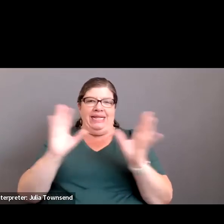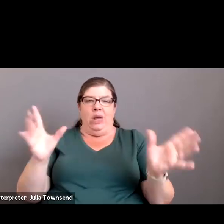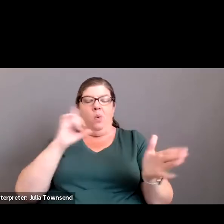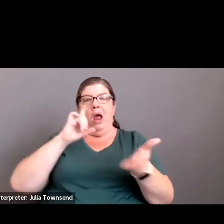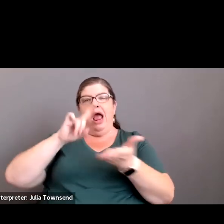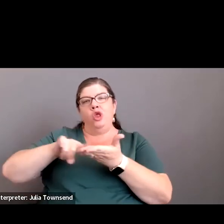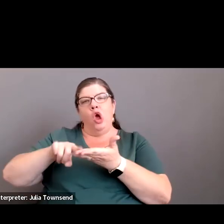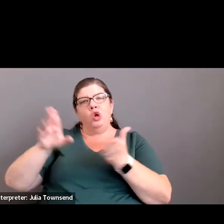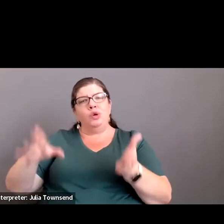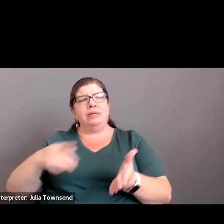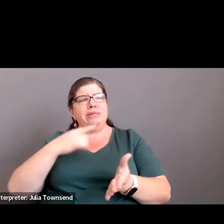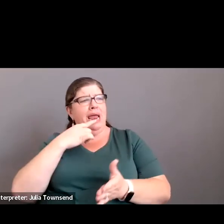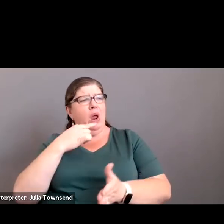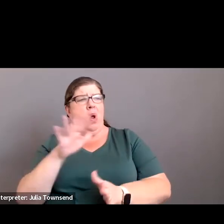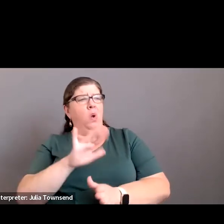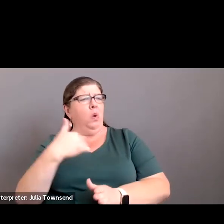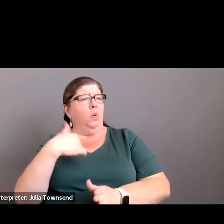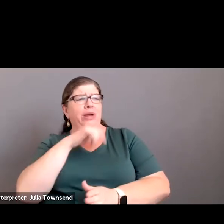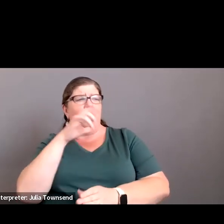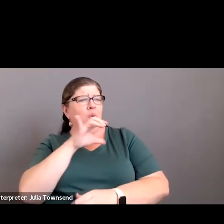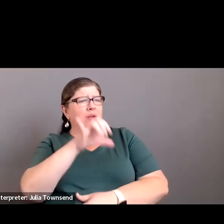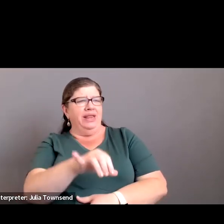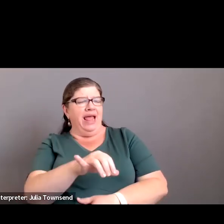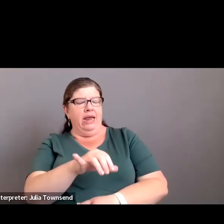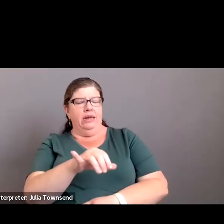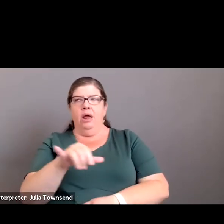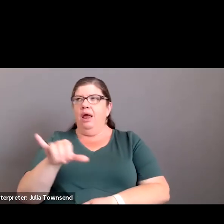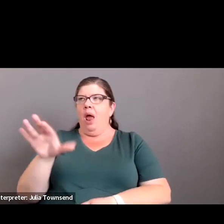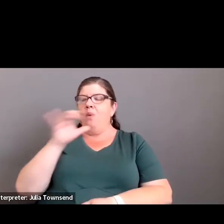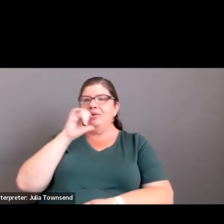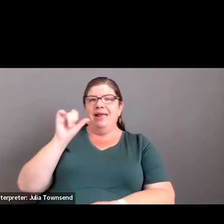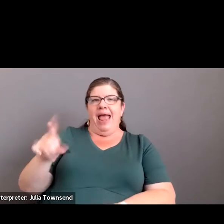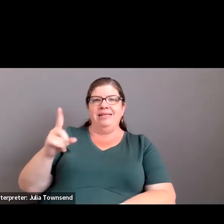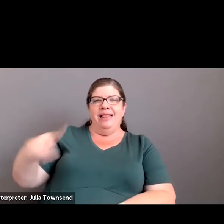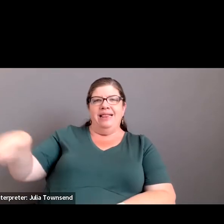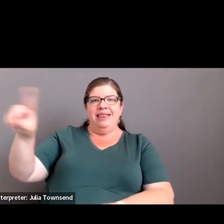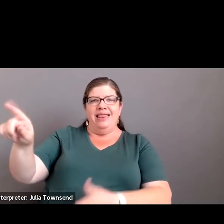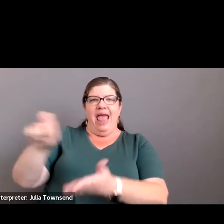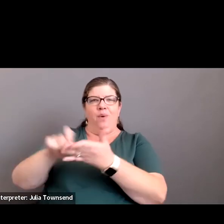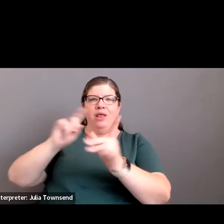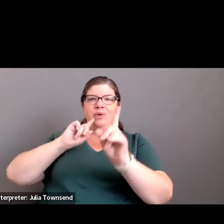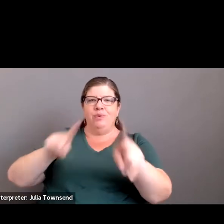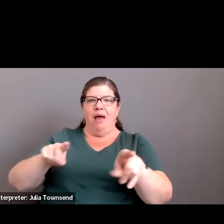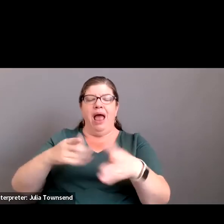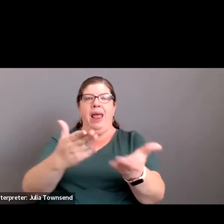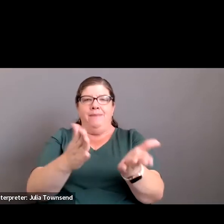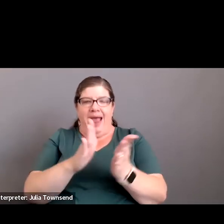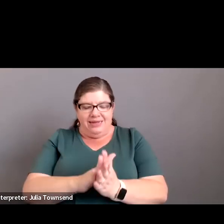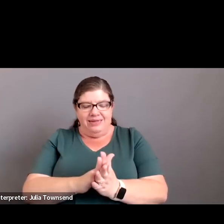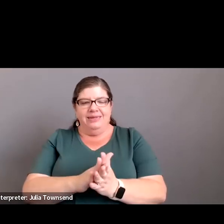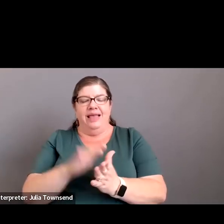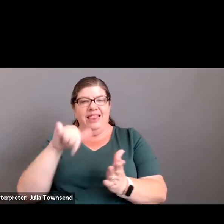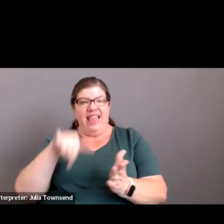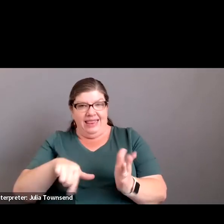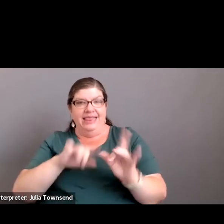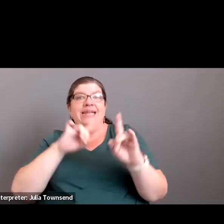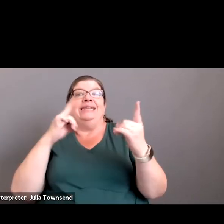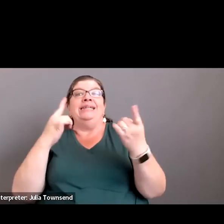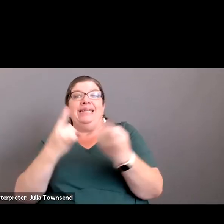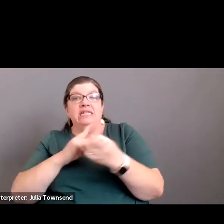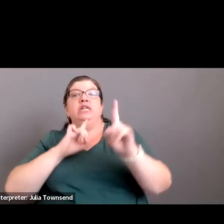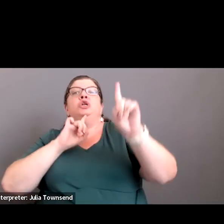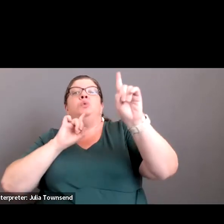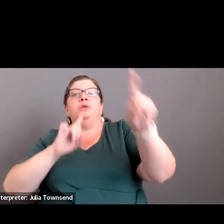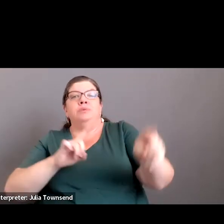auditors were saying, well, we don't do that. I wasn't asking that they write their response. I'm asking that the district's